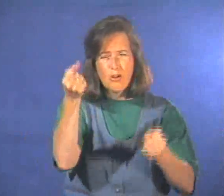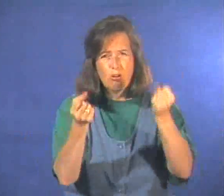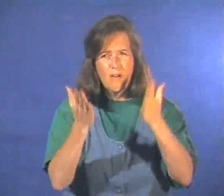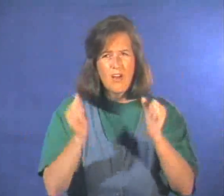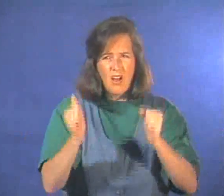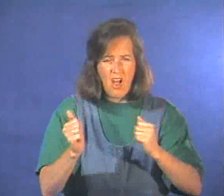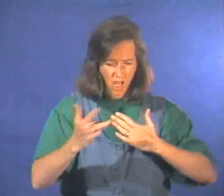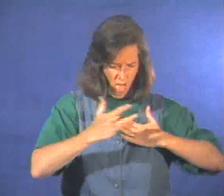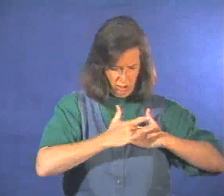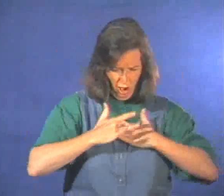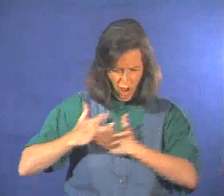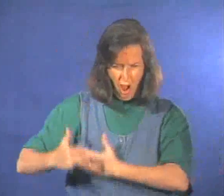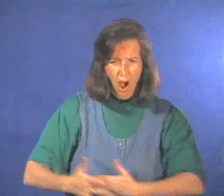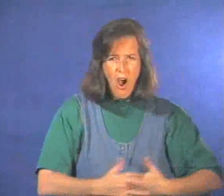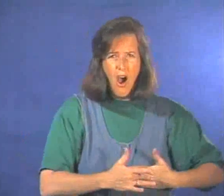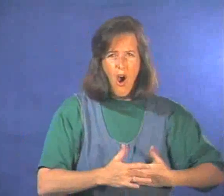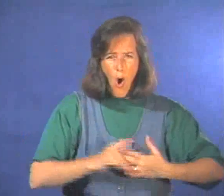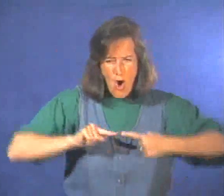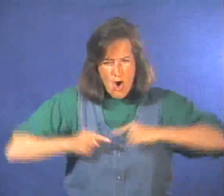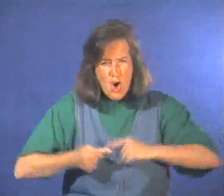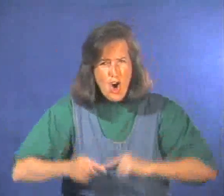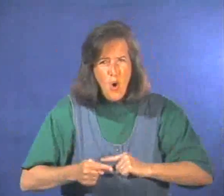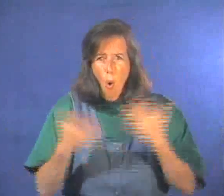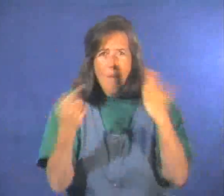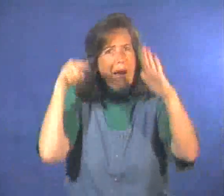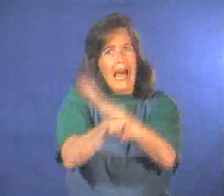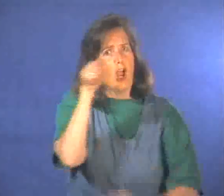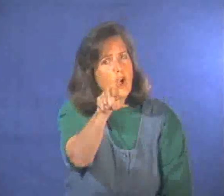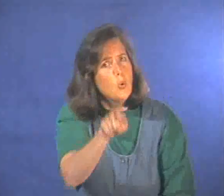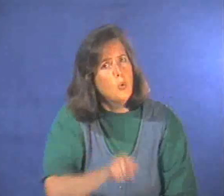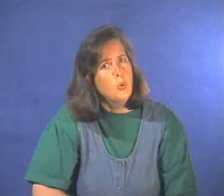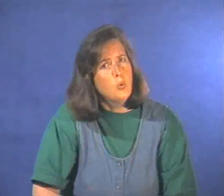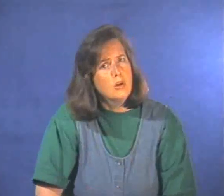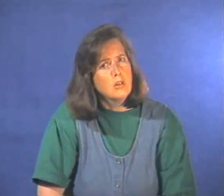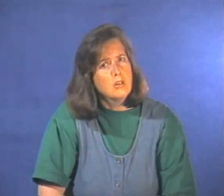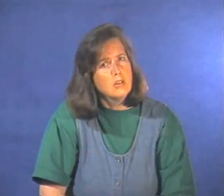The person in the car could touch, hurt, or kill you.